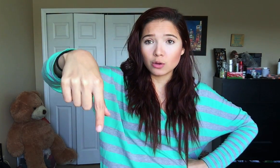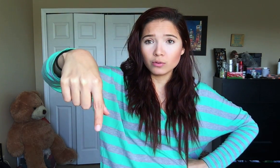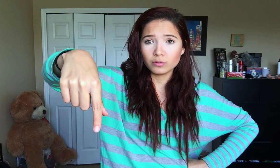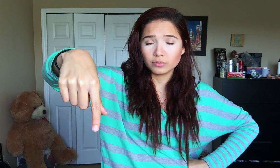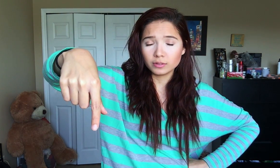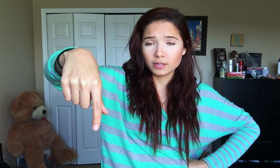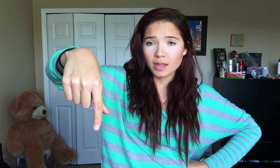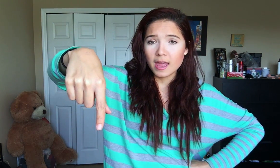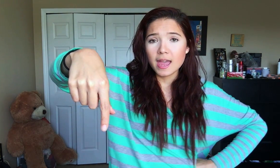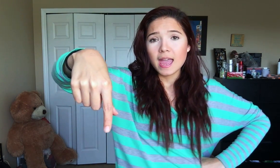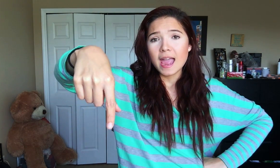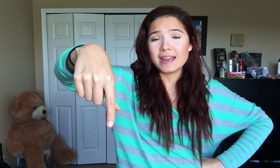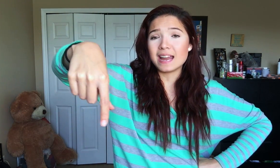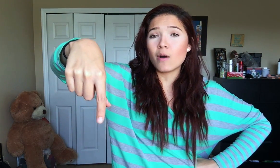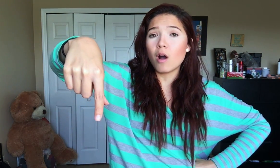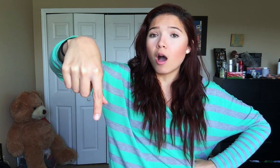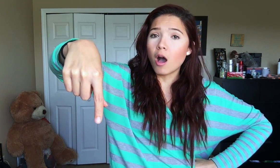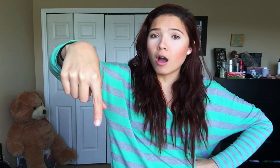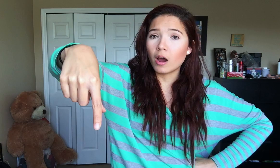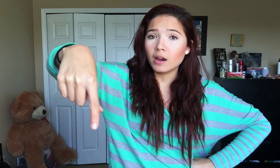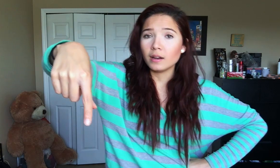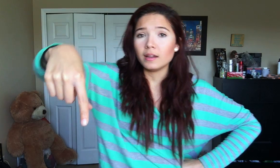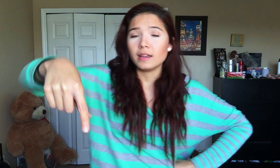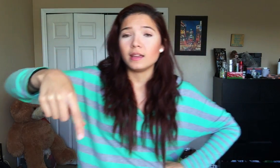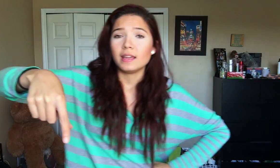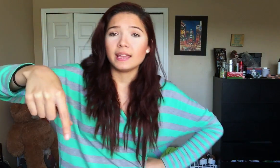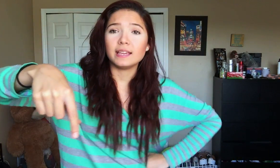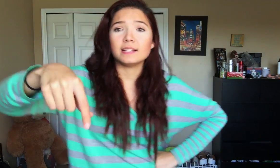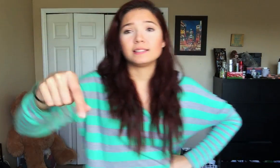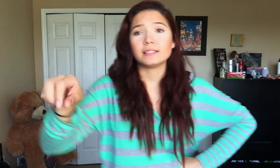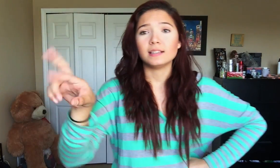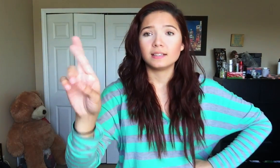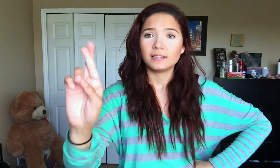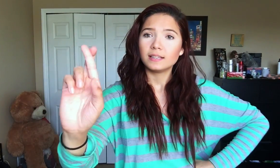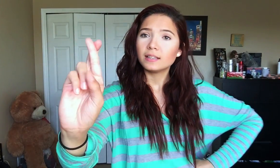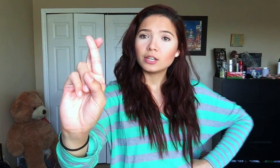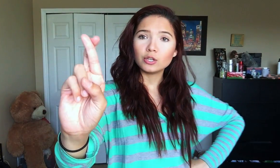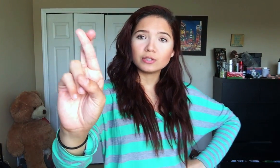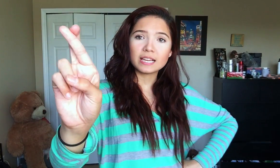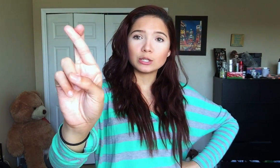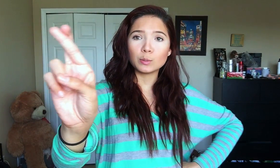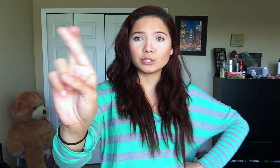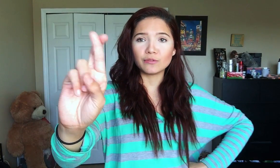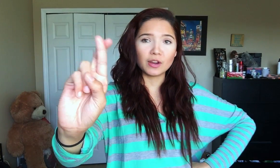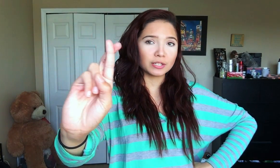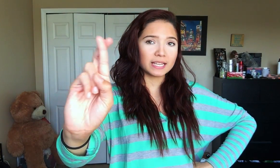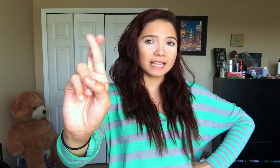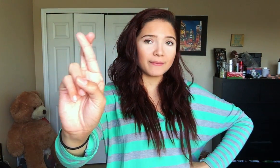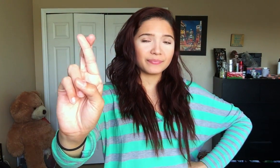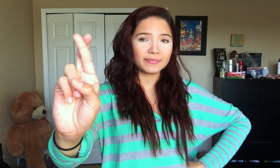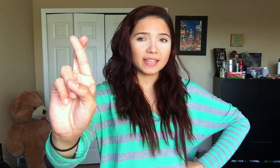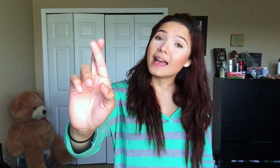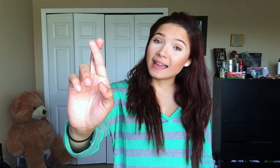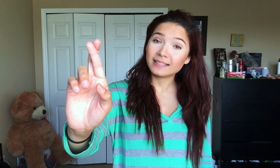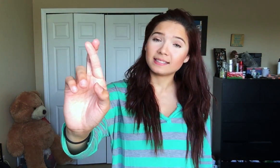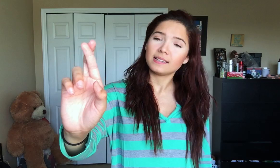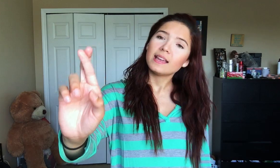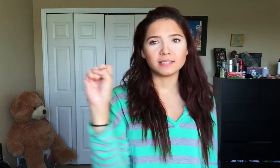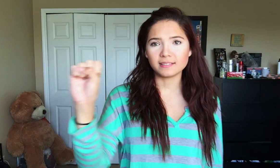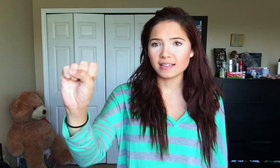and now R is you just kind of twist your fingers like that S this is